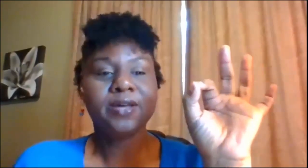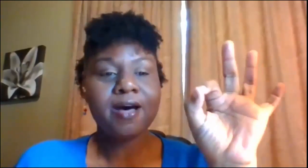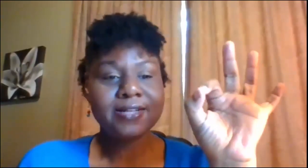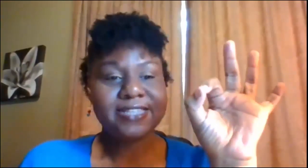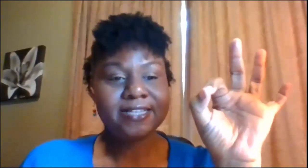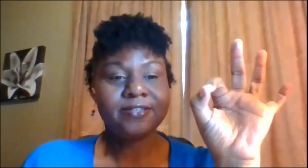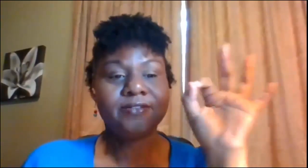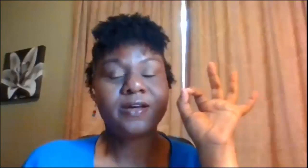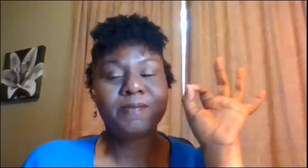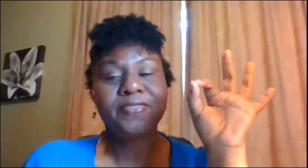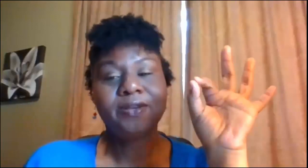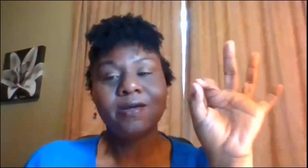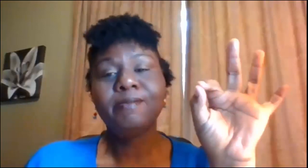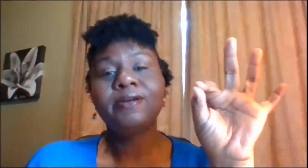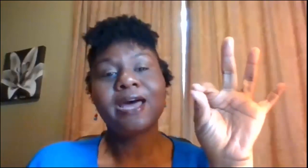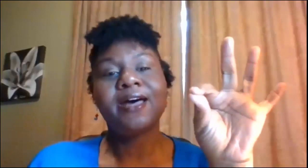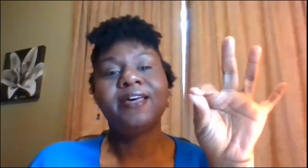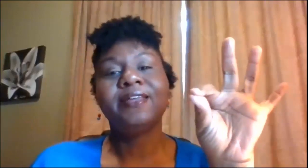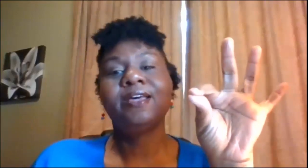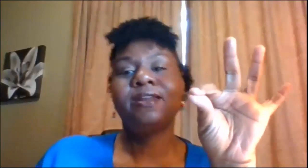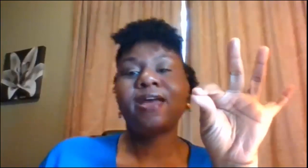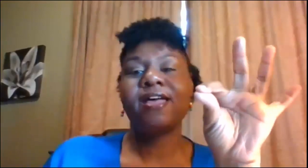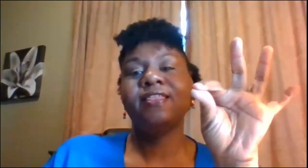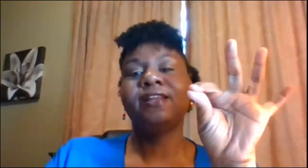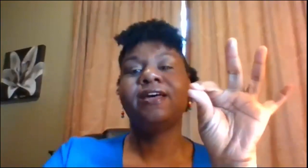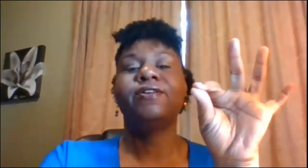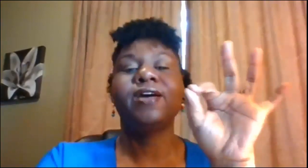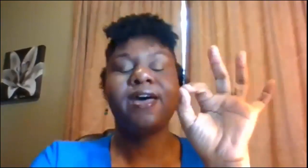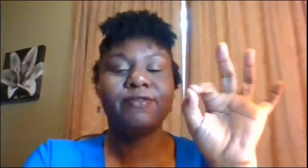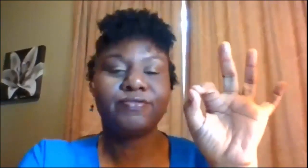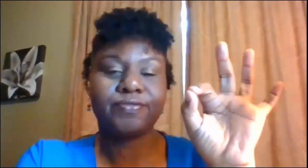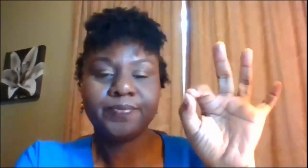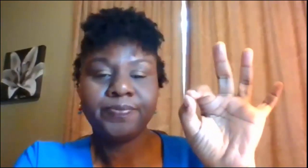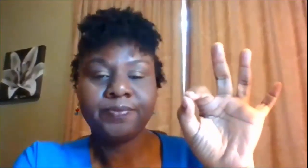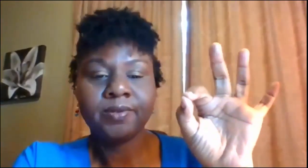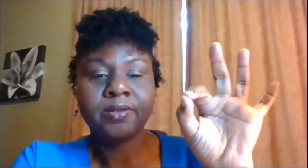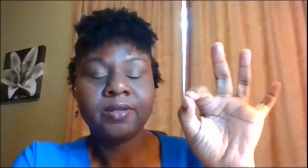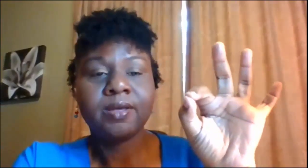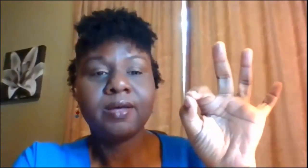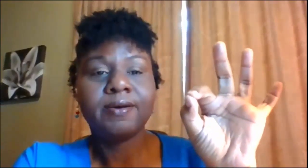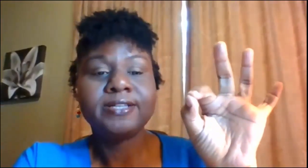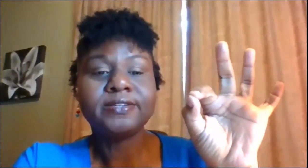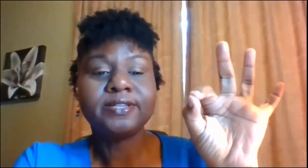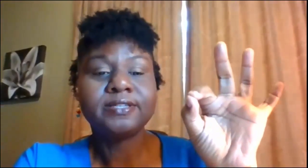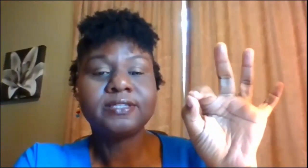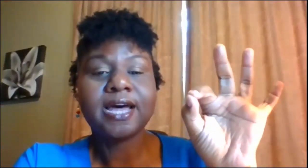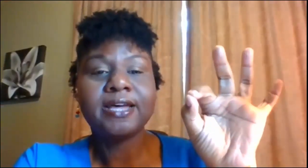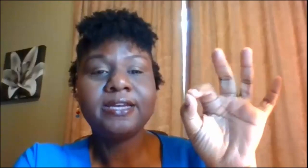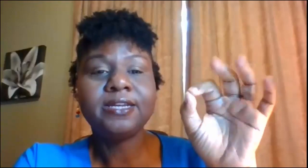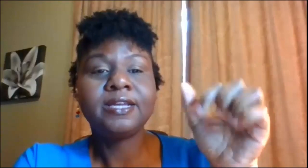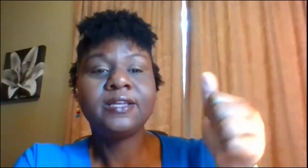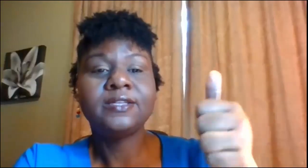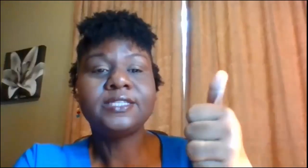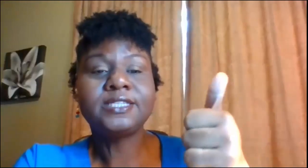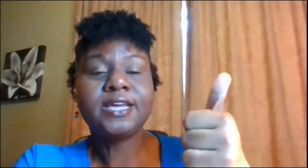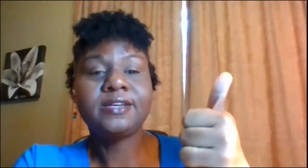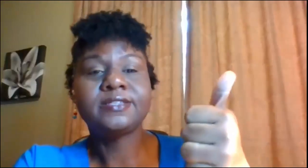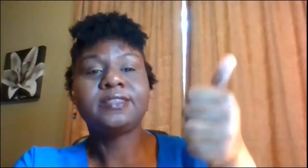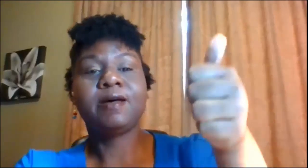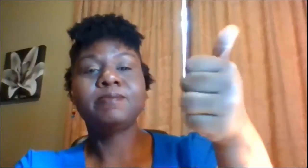the context so they're talking about the number nine and not the letter F all right so this is nine ten it's a thumbs